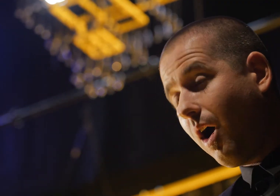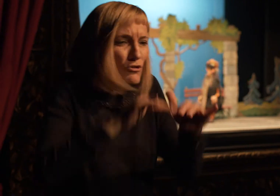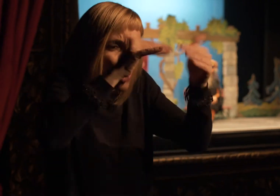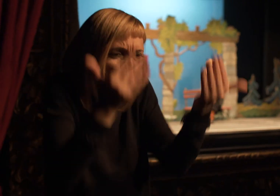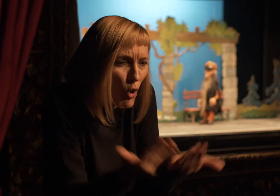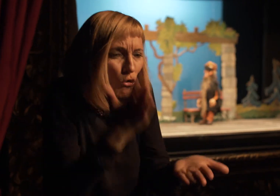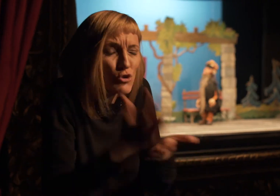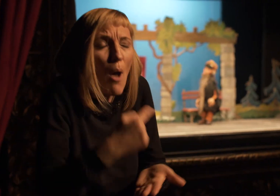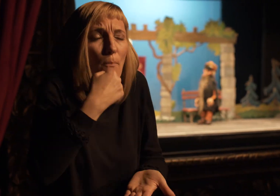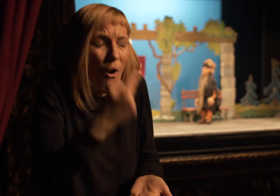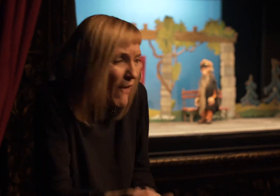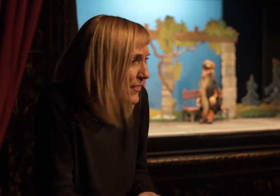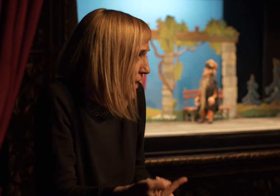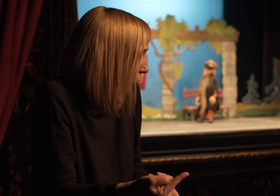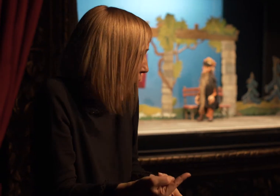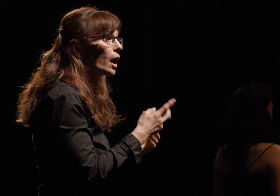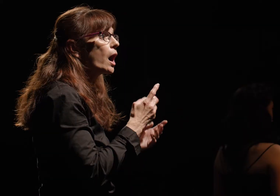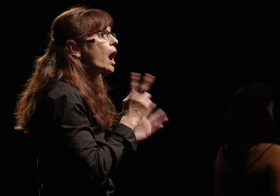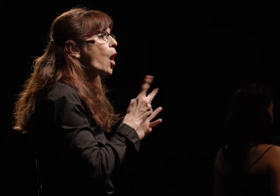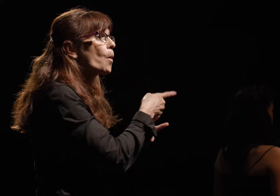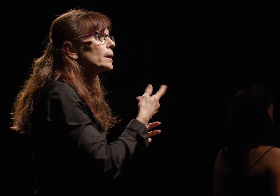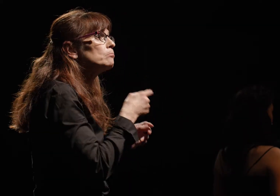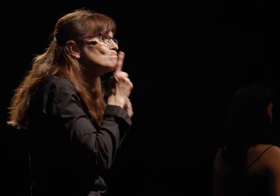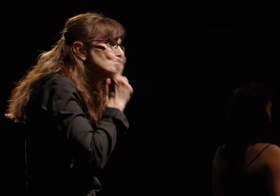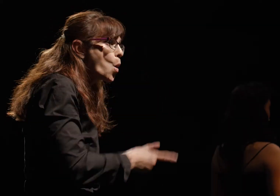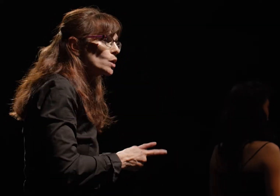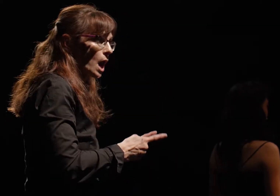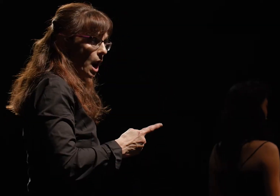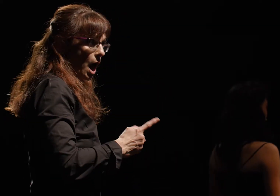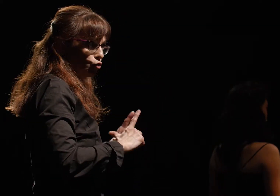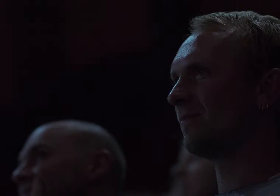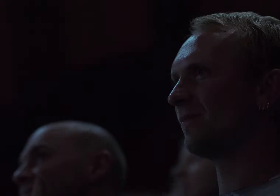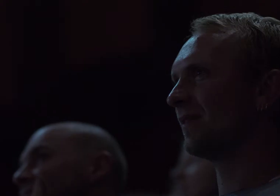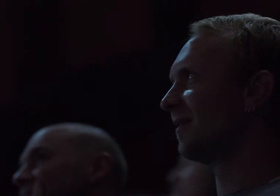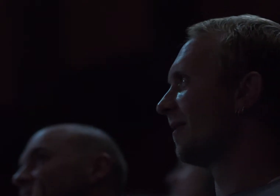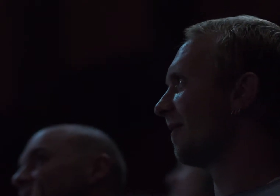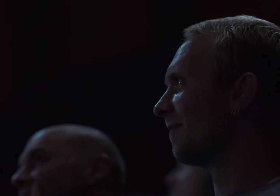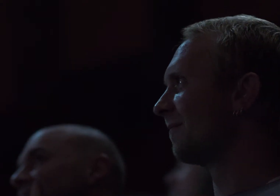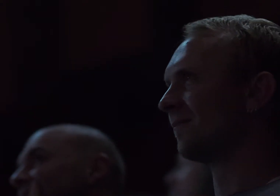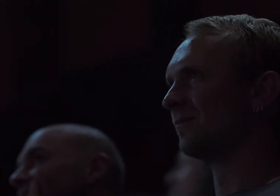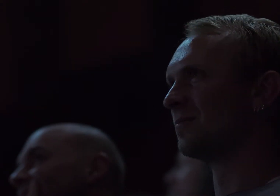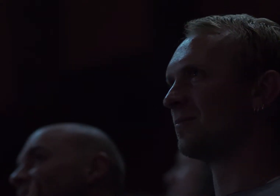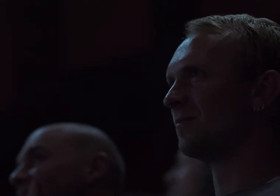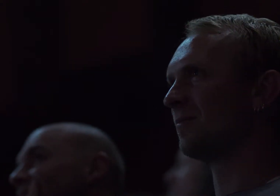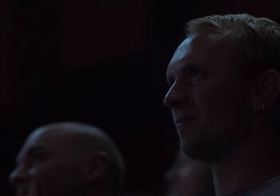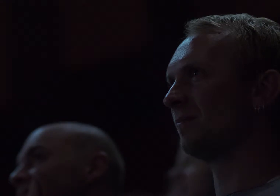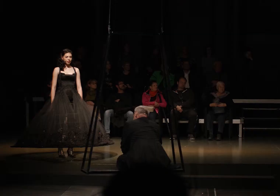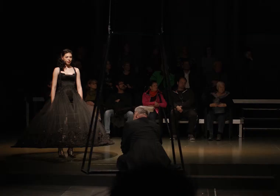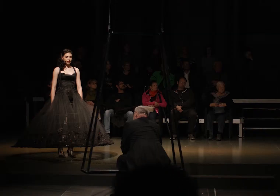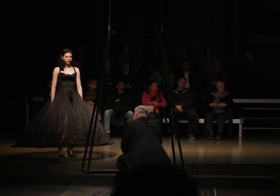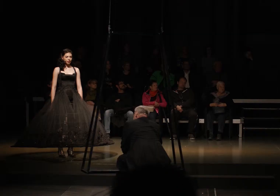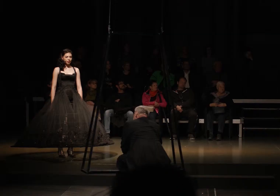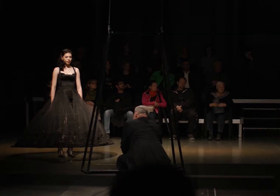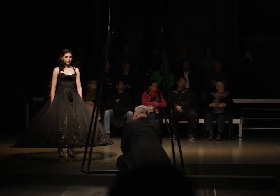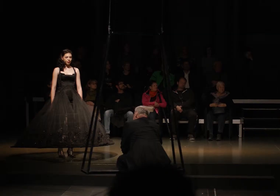sign language experts and actors in one to interpret the storylines and dialogues, allowing deaf visitors to attend the most popular